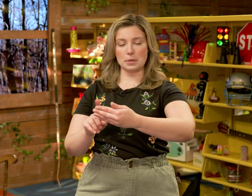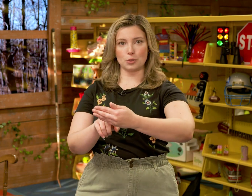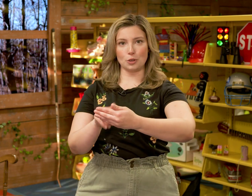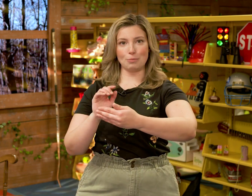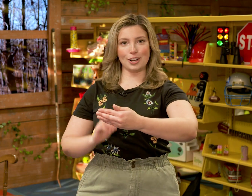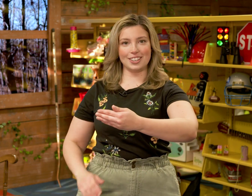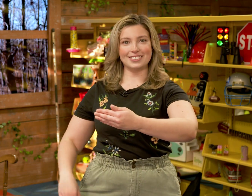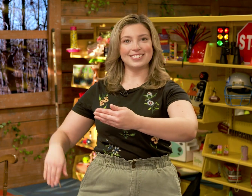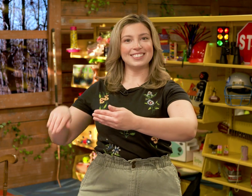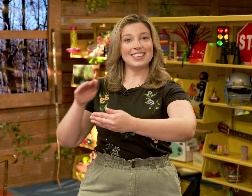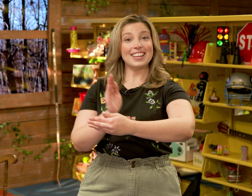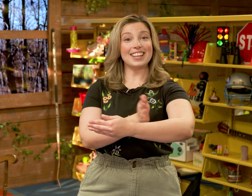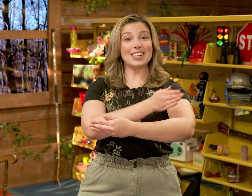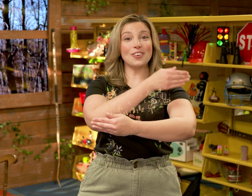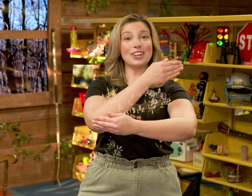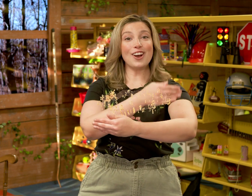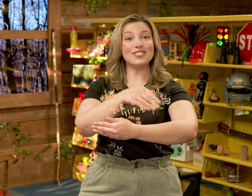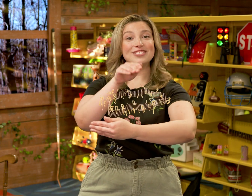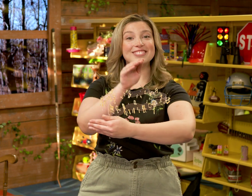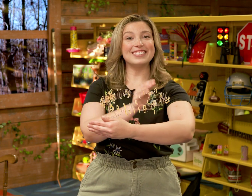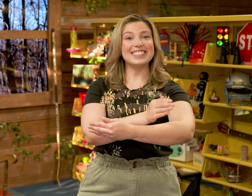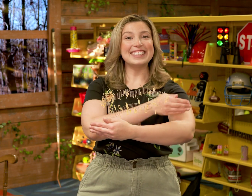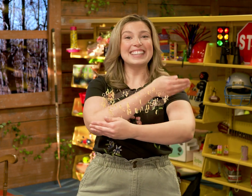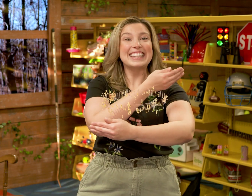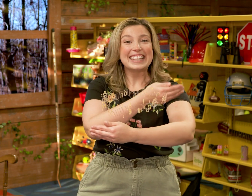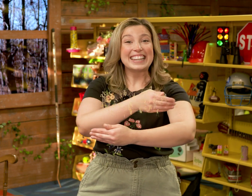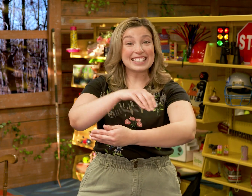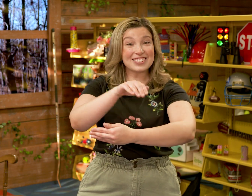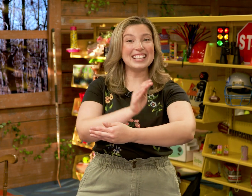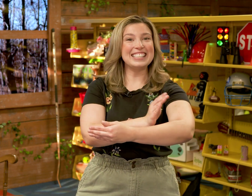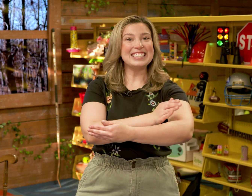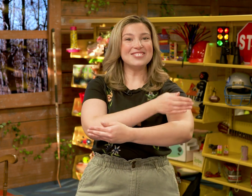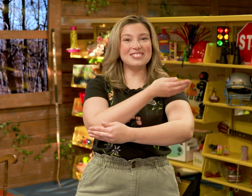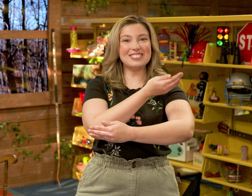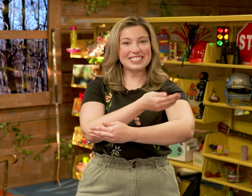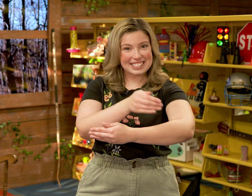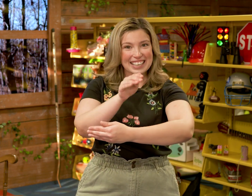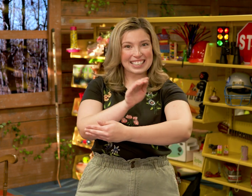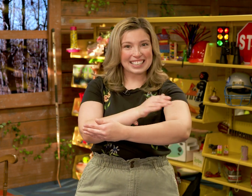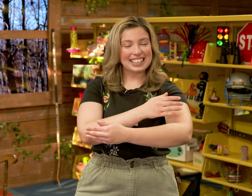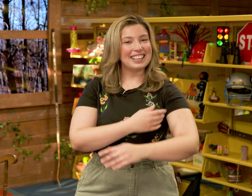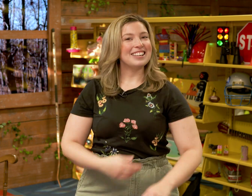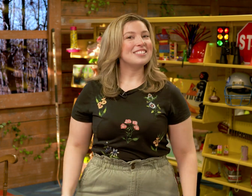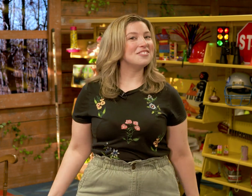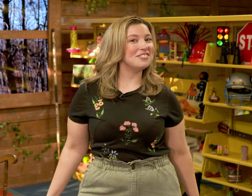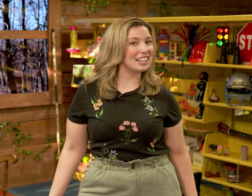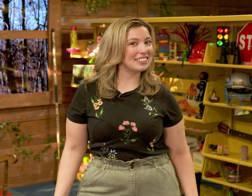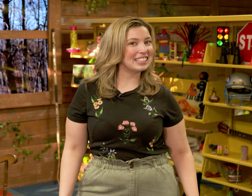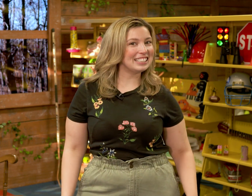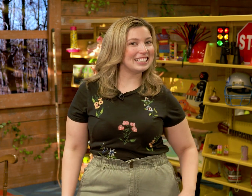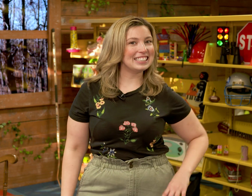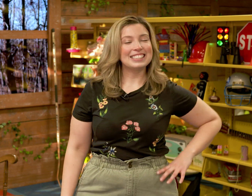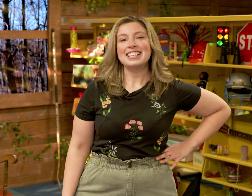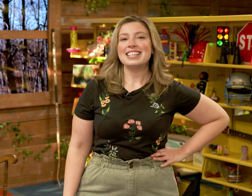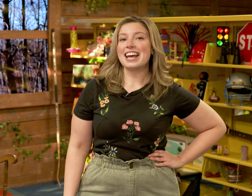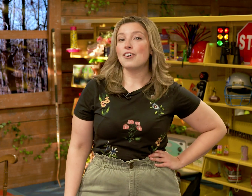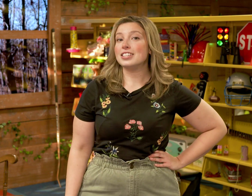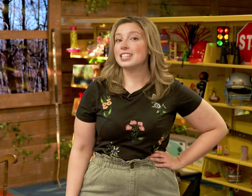musical book. And here we go. That's right. Music. Very good. Now until